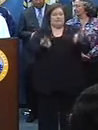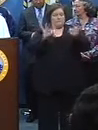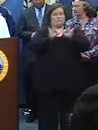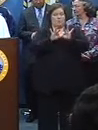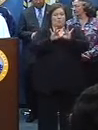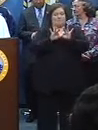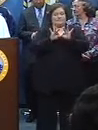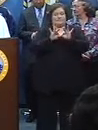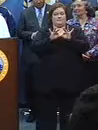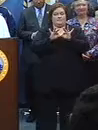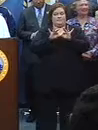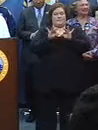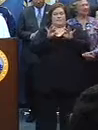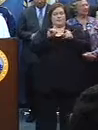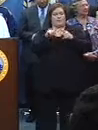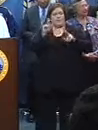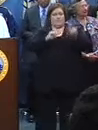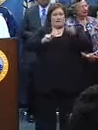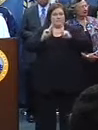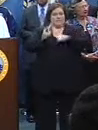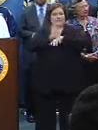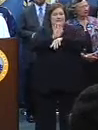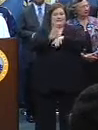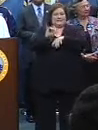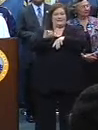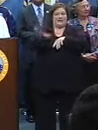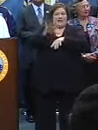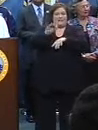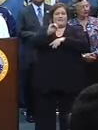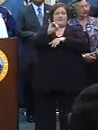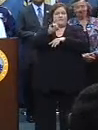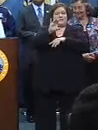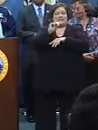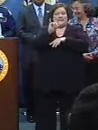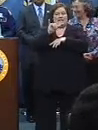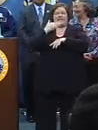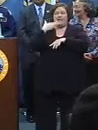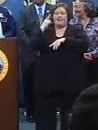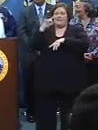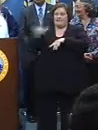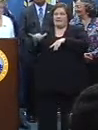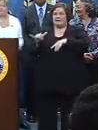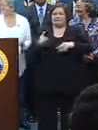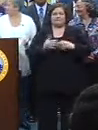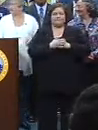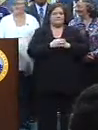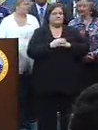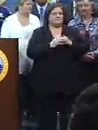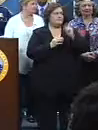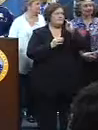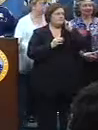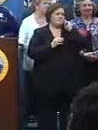to the residents and businesses in Mid-City. So we thank them for that. Susan, thank you.